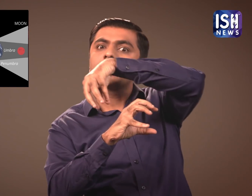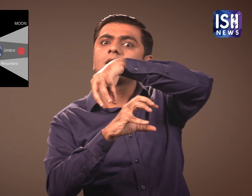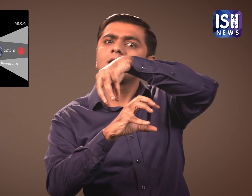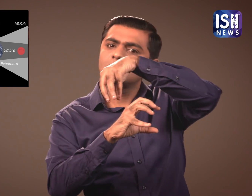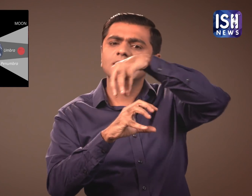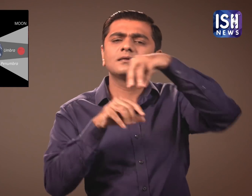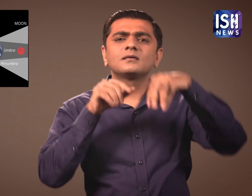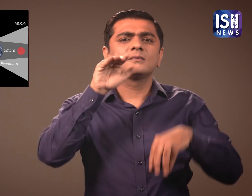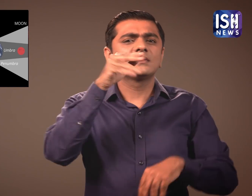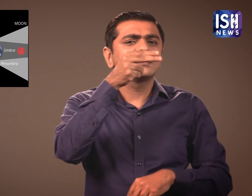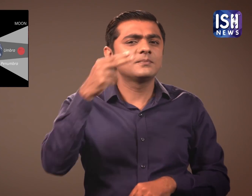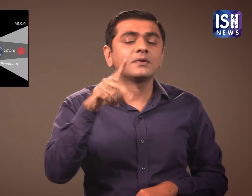Lunar Eclipse.